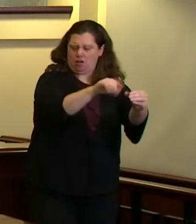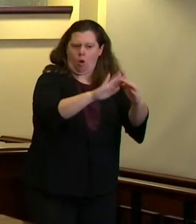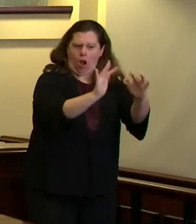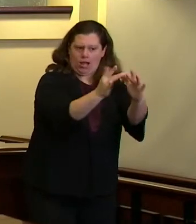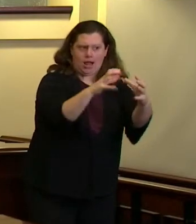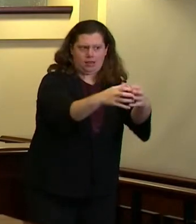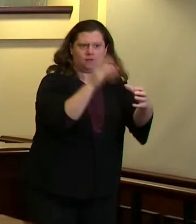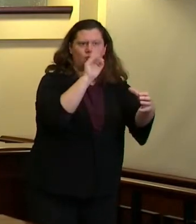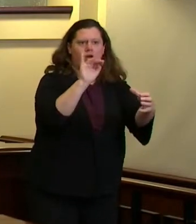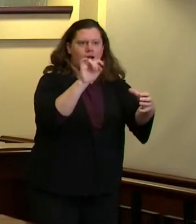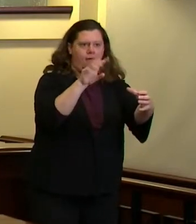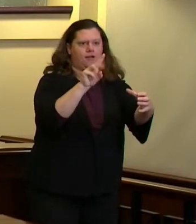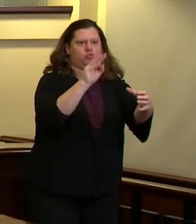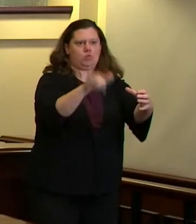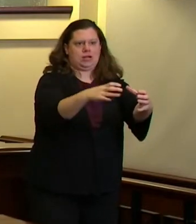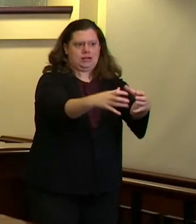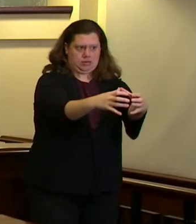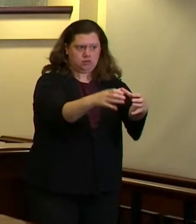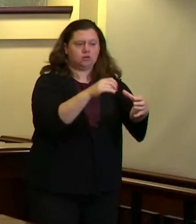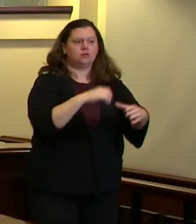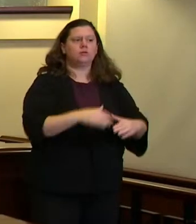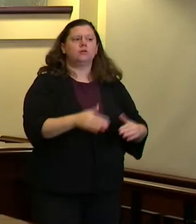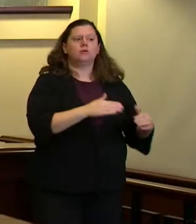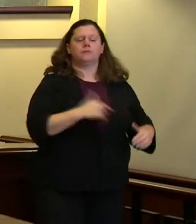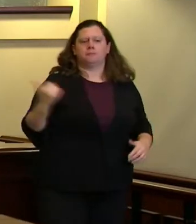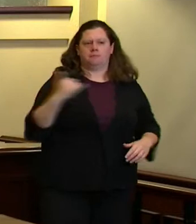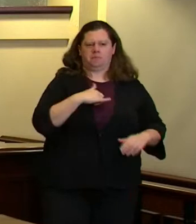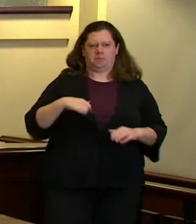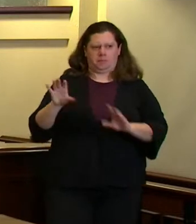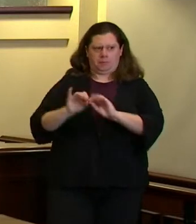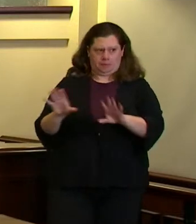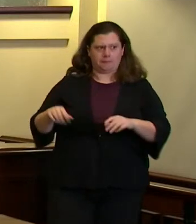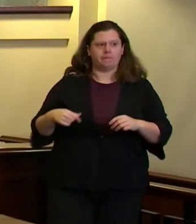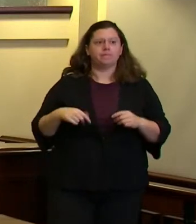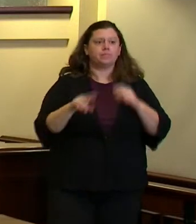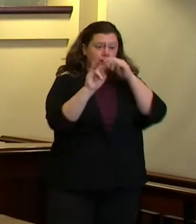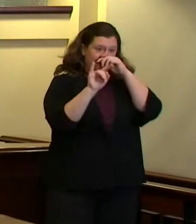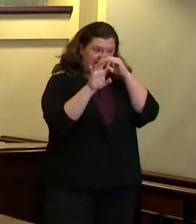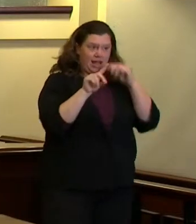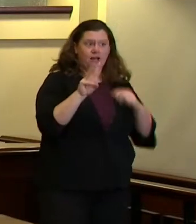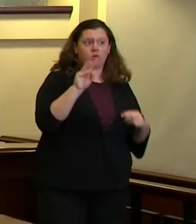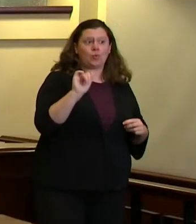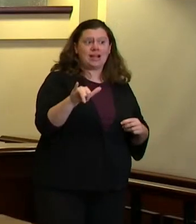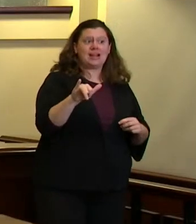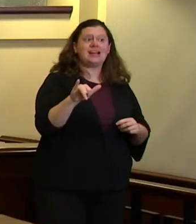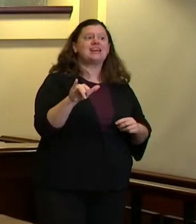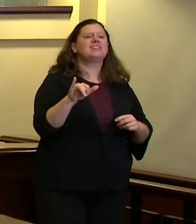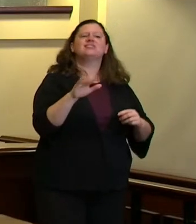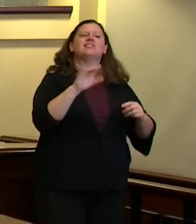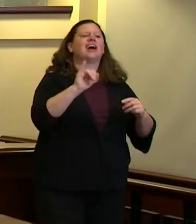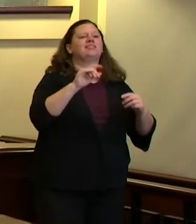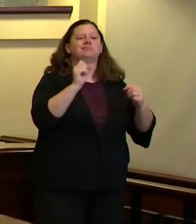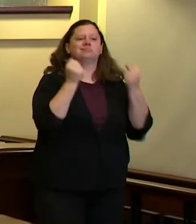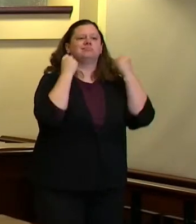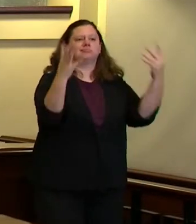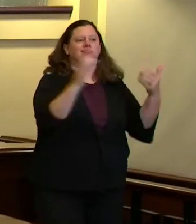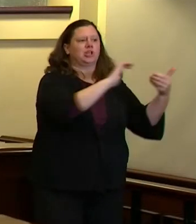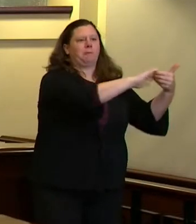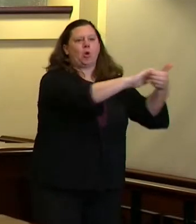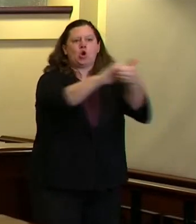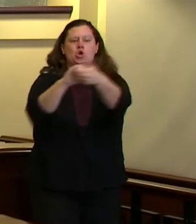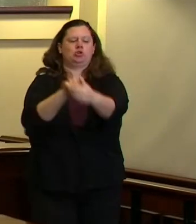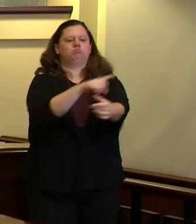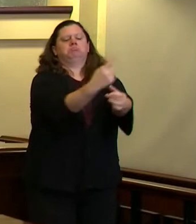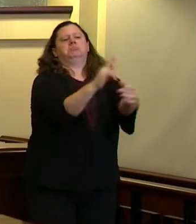yeah and and United Way is just one of the service partners there's there's many many others um then my next question I just wanted to